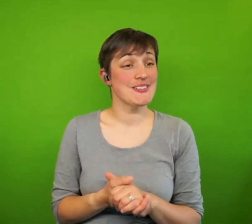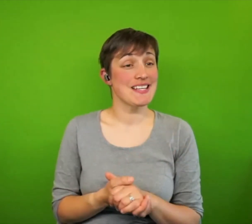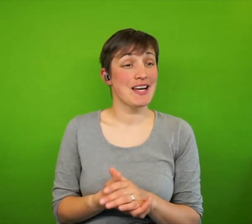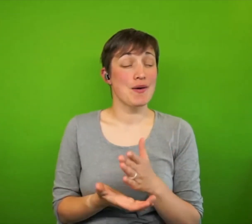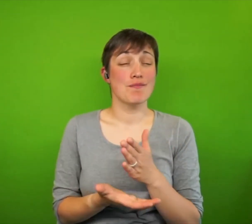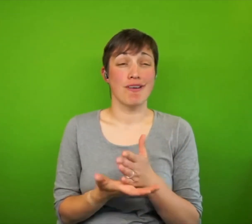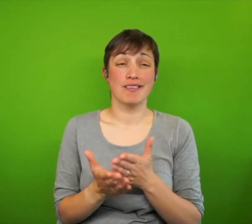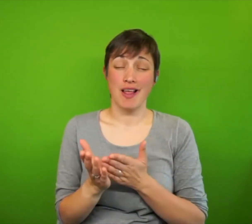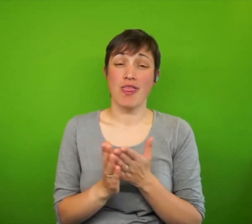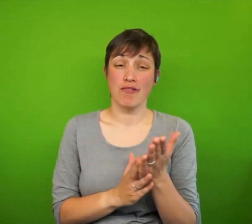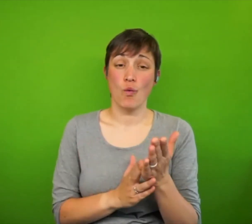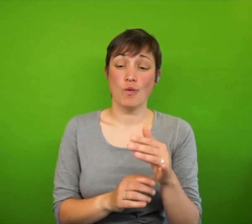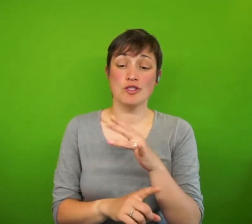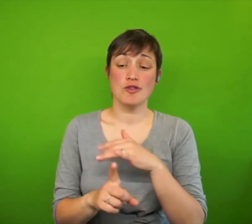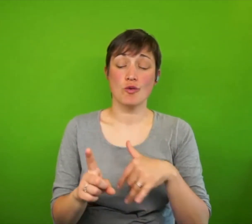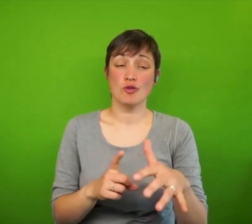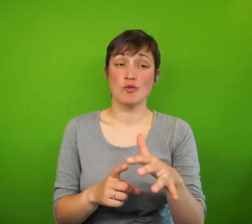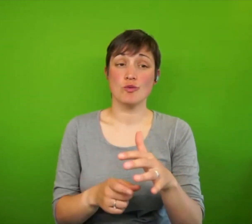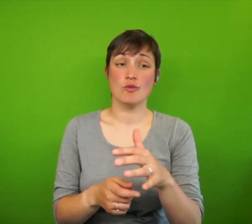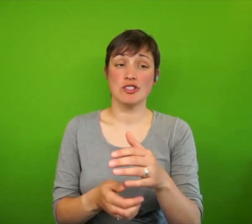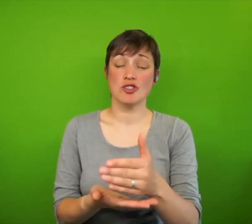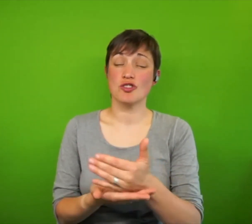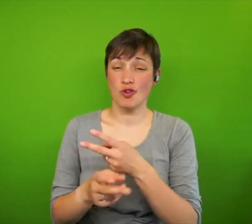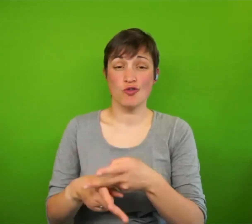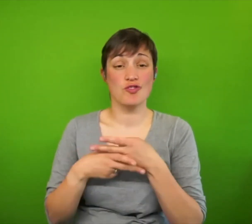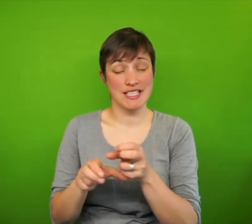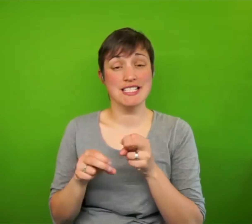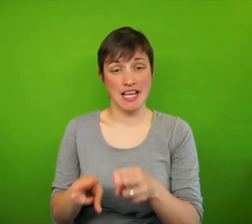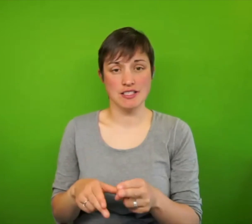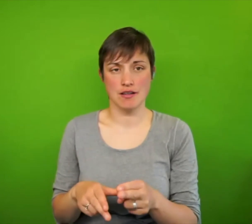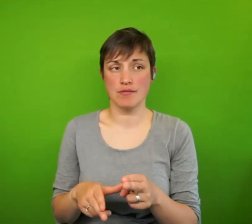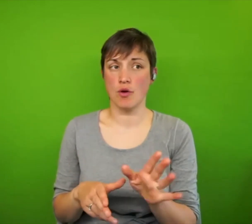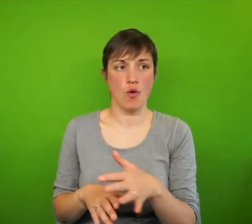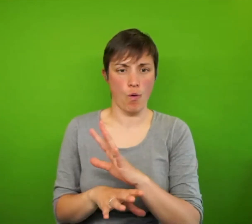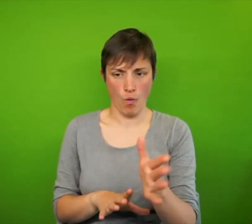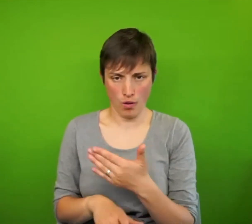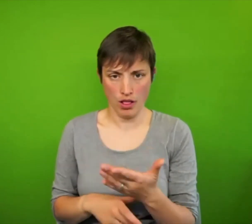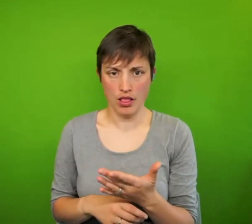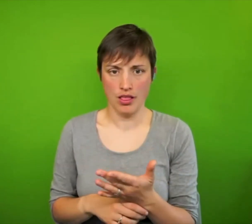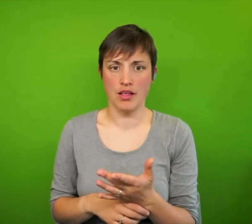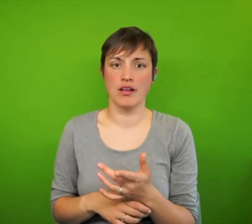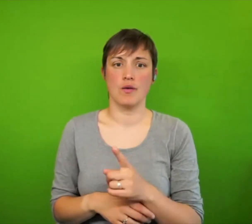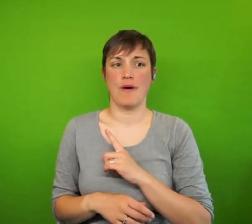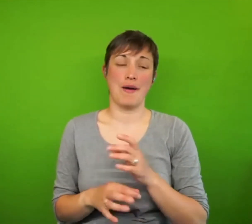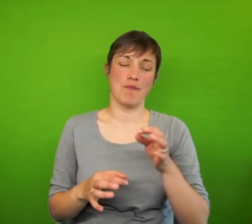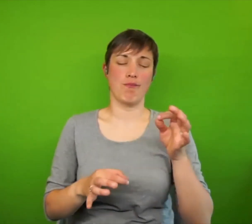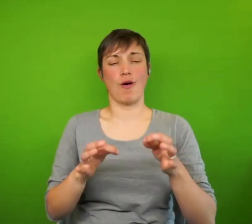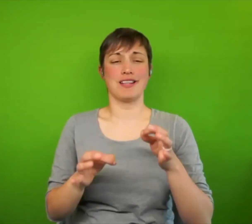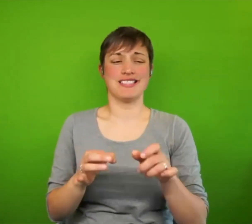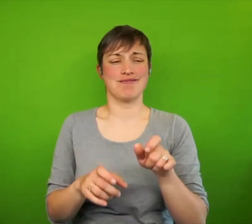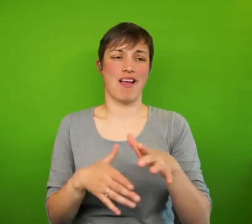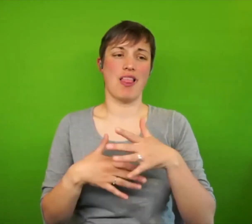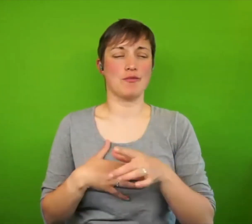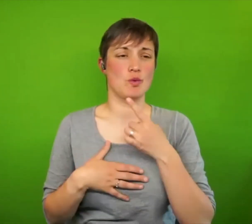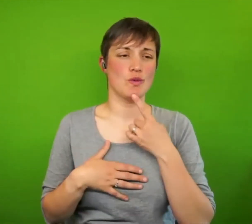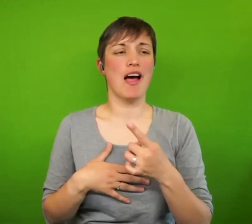social security system, but not entirely, because some of it, I mean, politicians of all ilks like to say how paid work is the main route